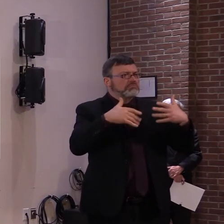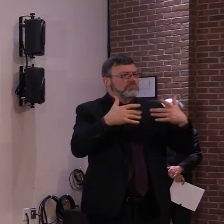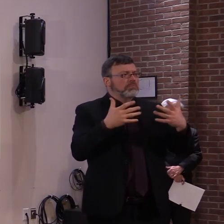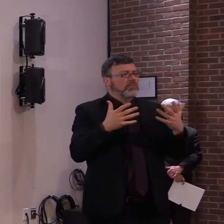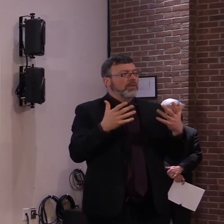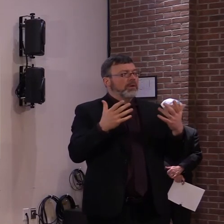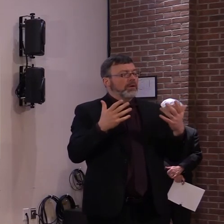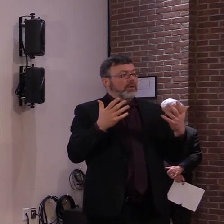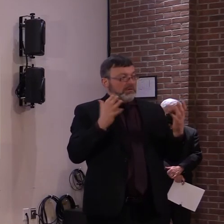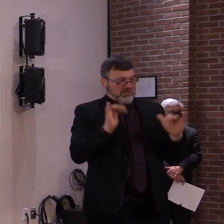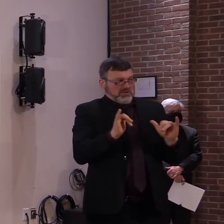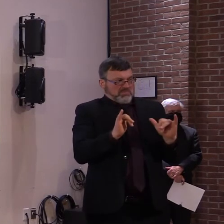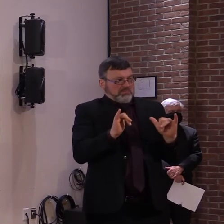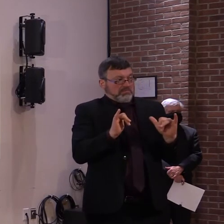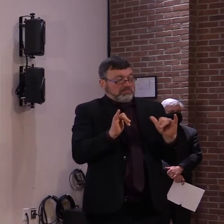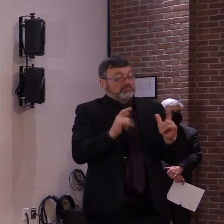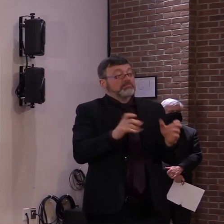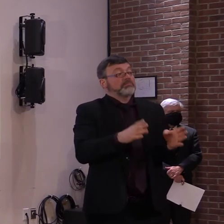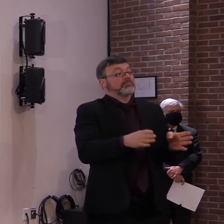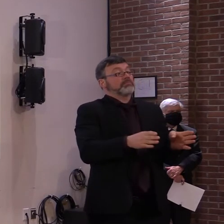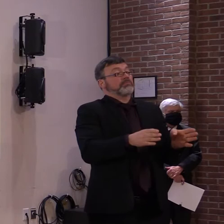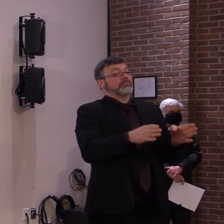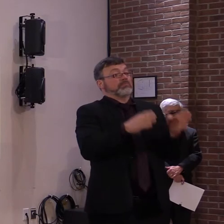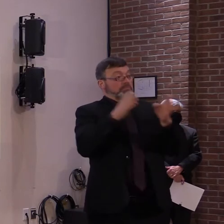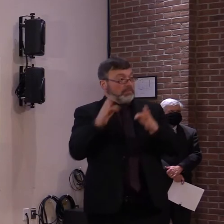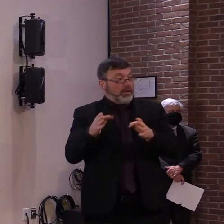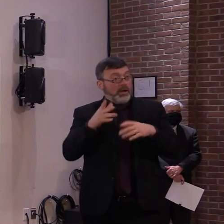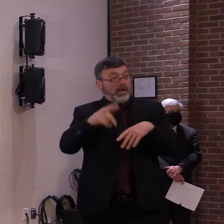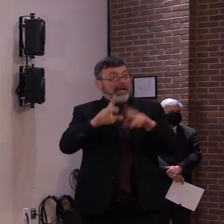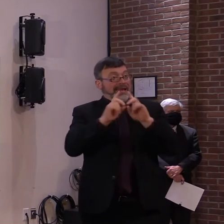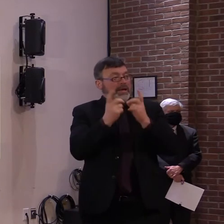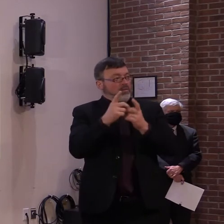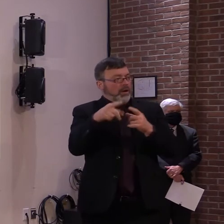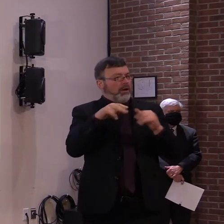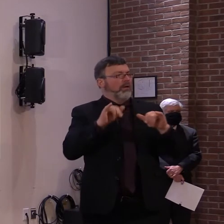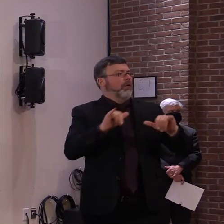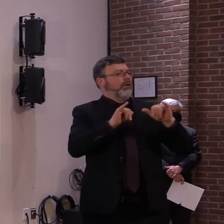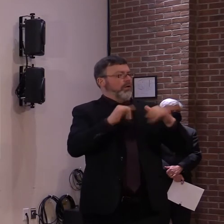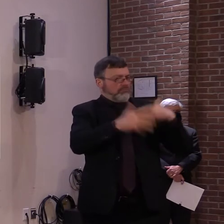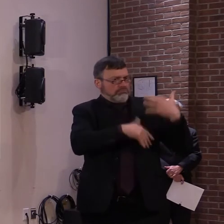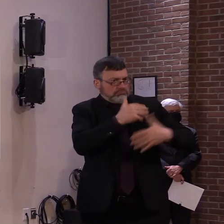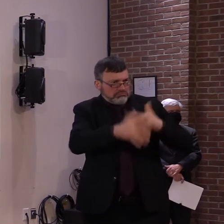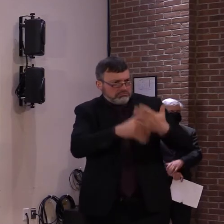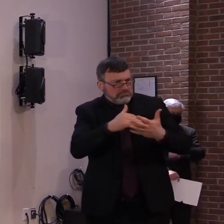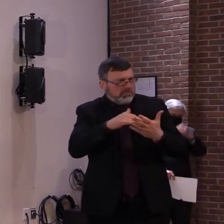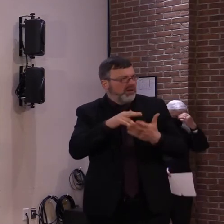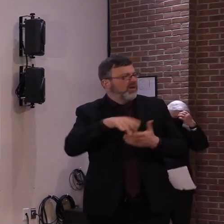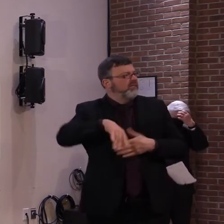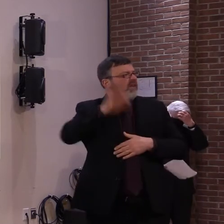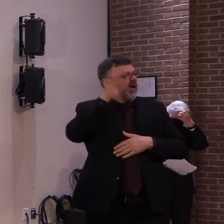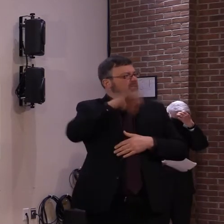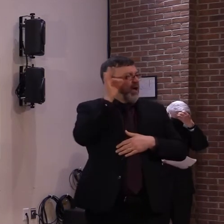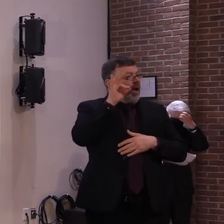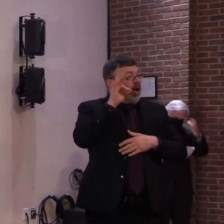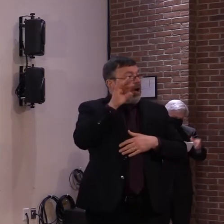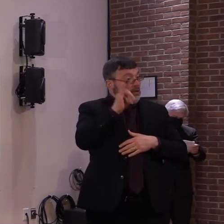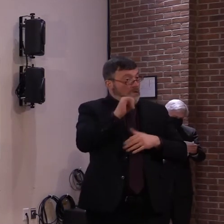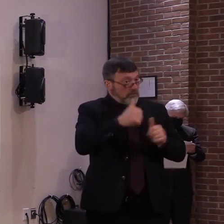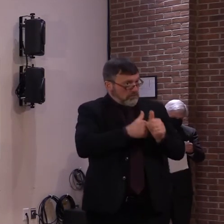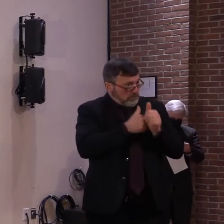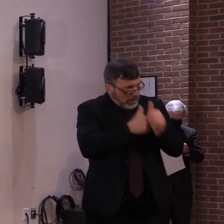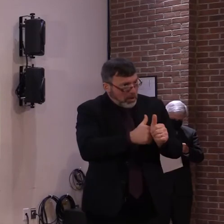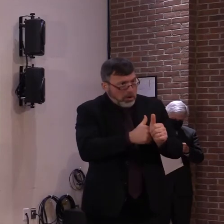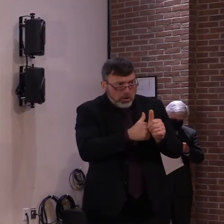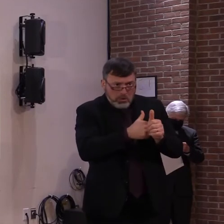of that is that districts have learned, uh, how to execute, um, on those plans, um, all the time. So, you know,